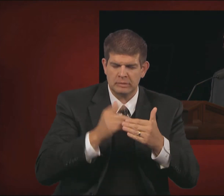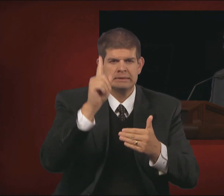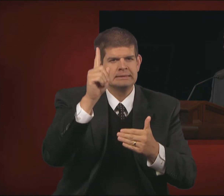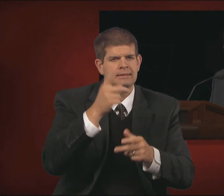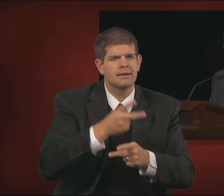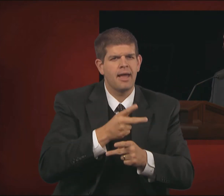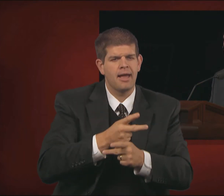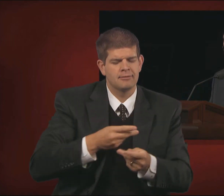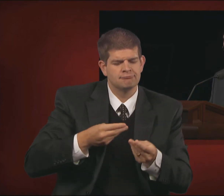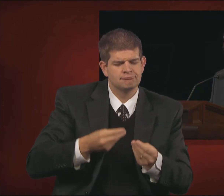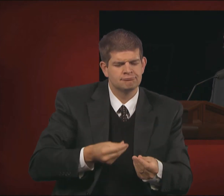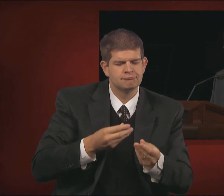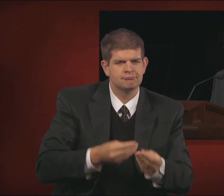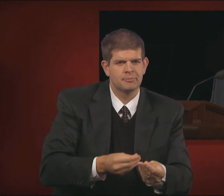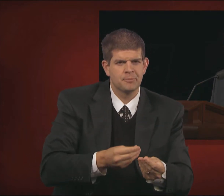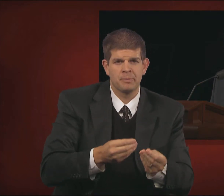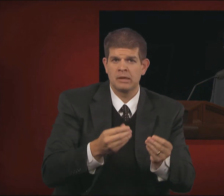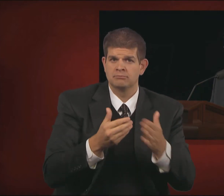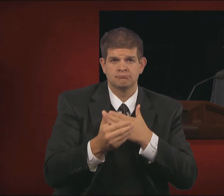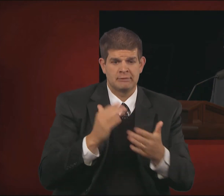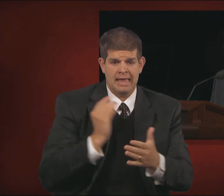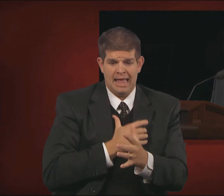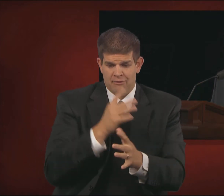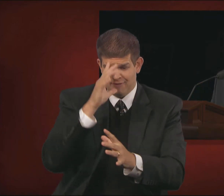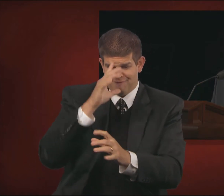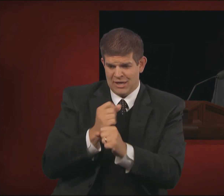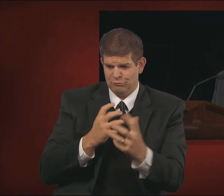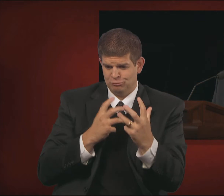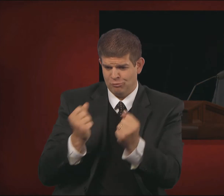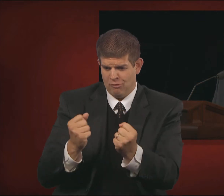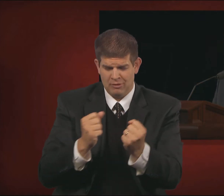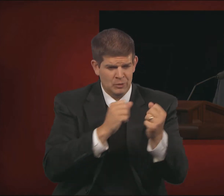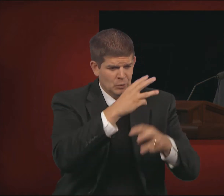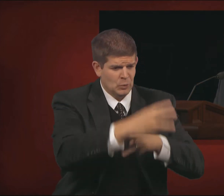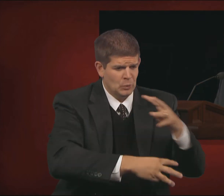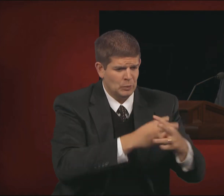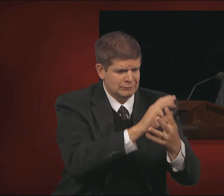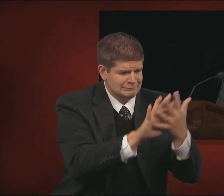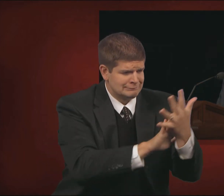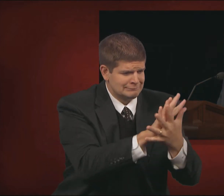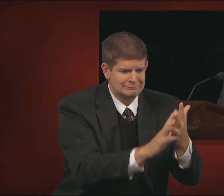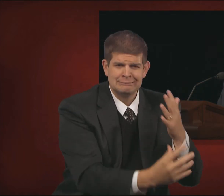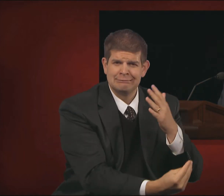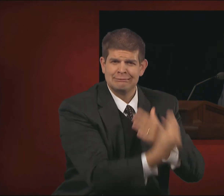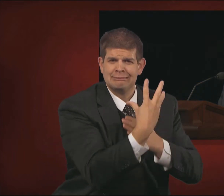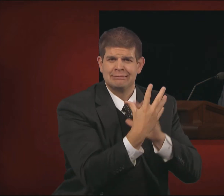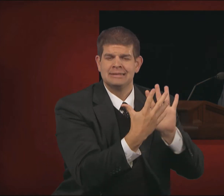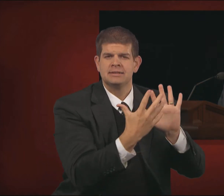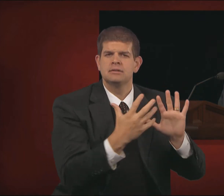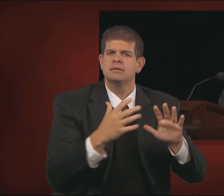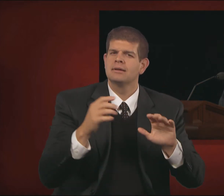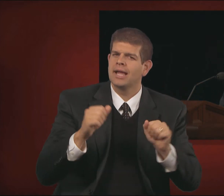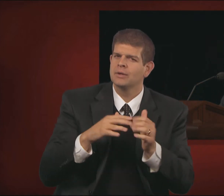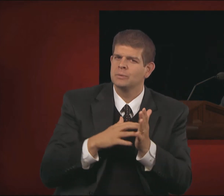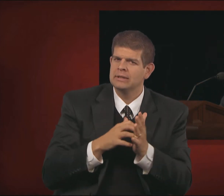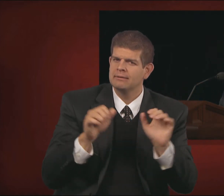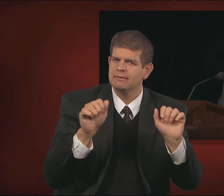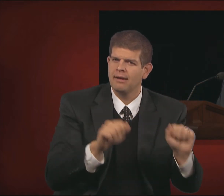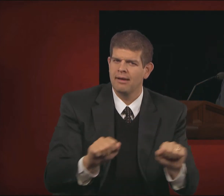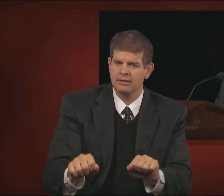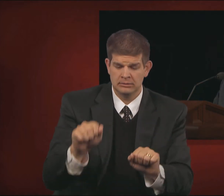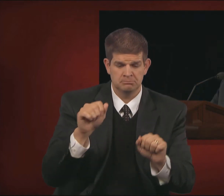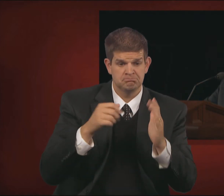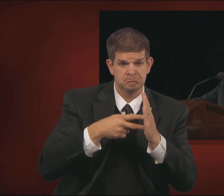As strong as our faith is, with all the mixed messages attacking it, it can also be very fragile. It needs